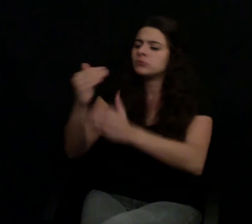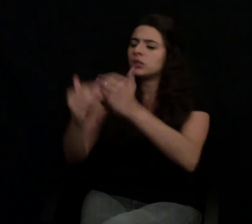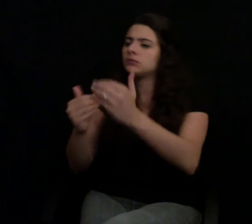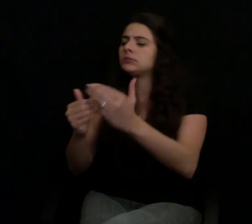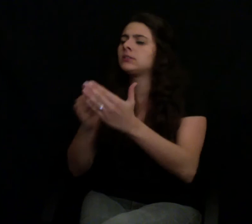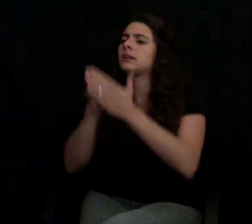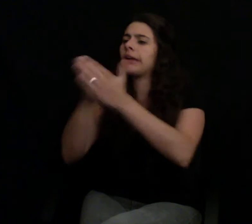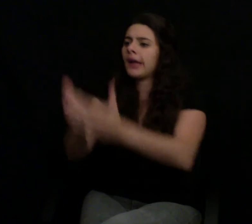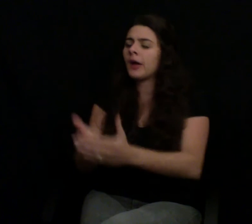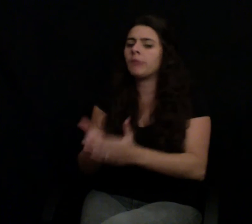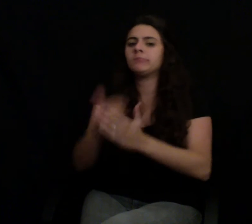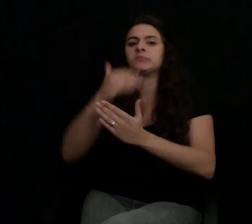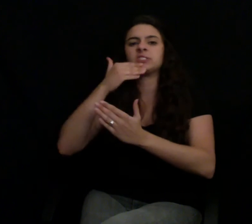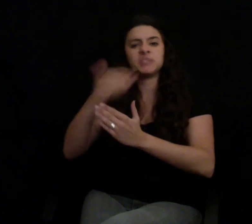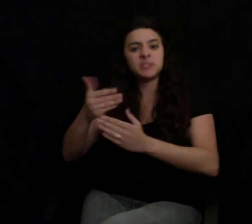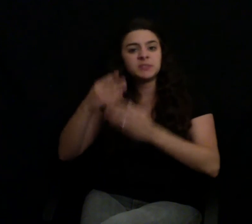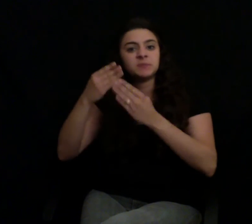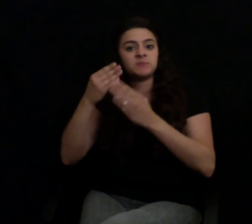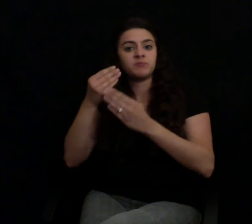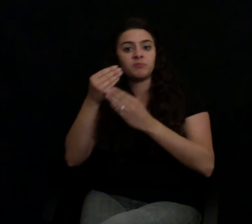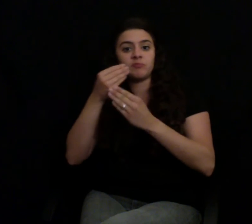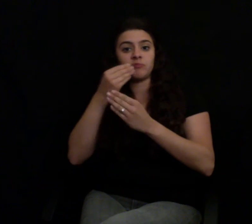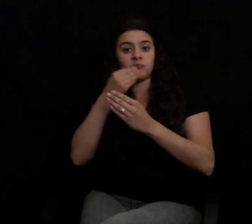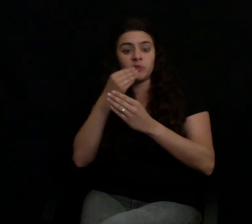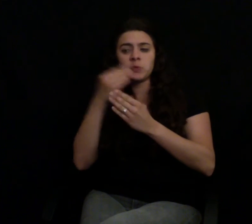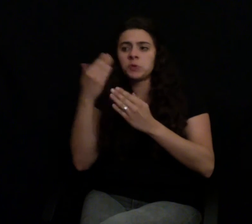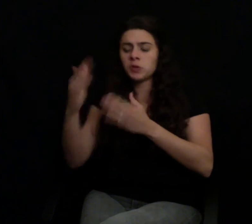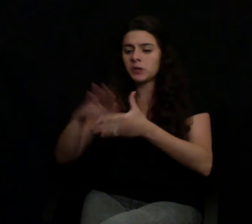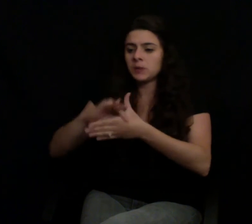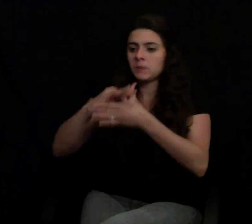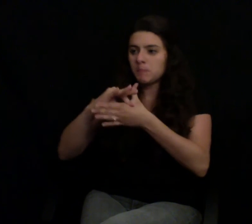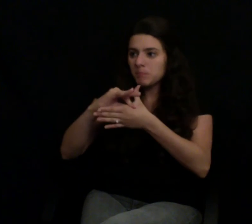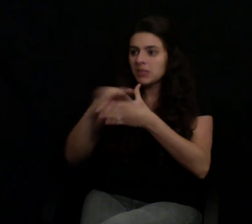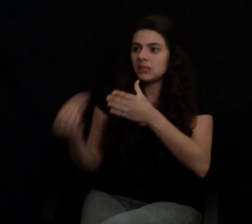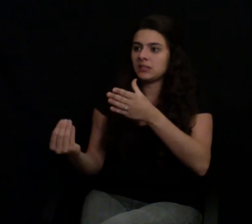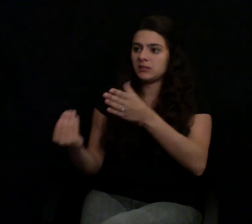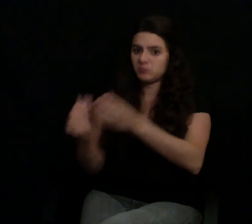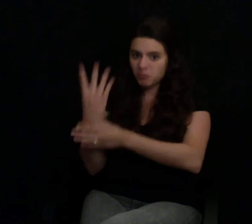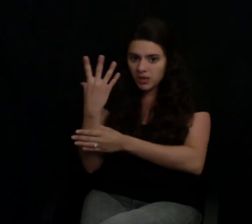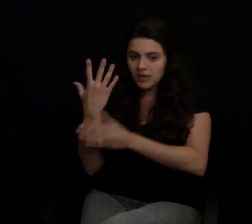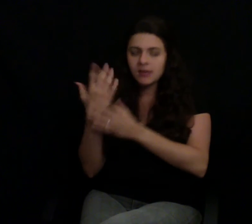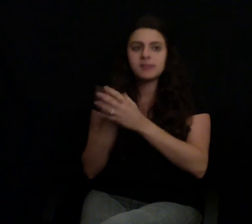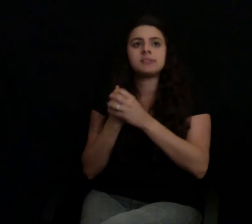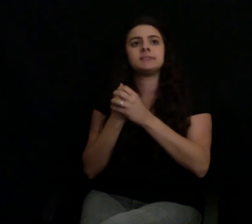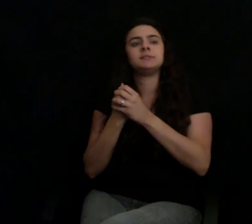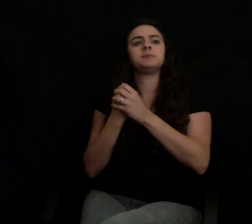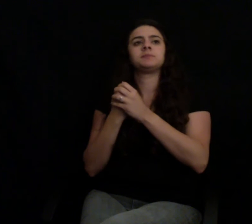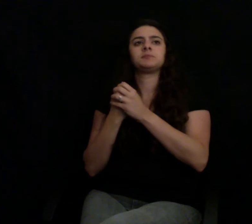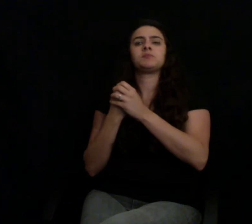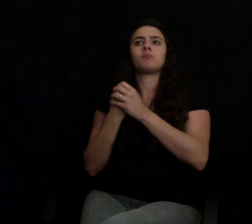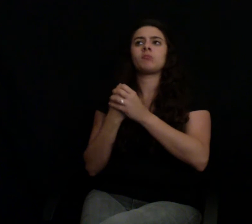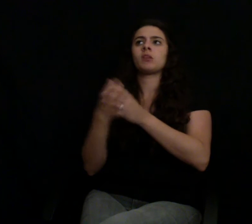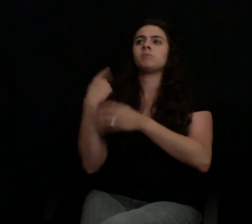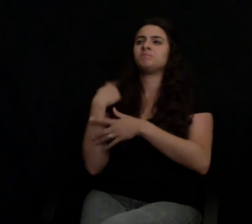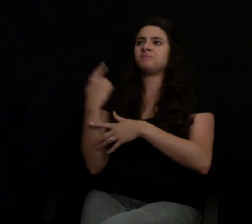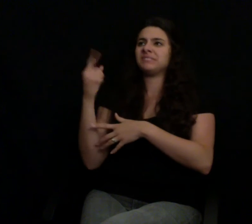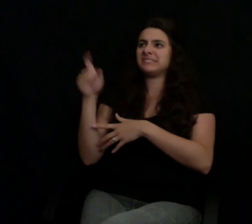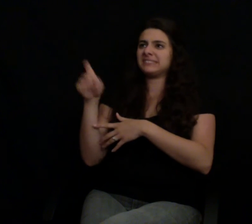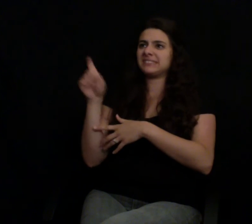meat, it has to be high quality nutritionally, which factory farm chicken isn't. And we need farming that provides jobs